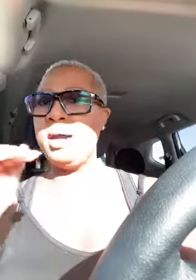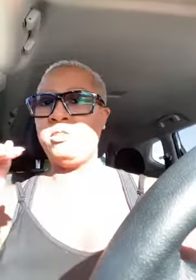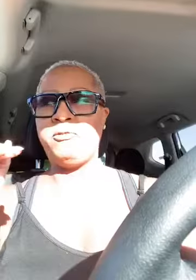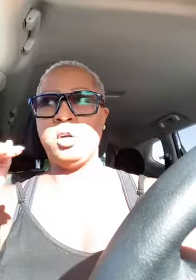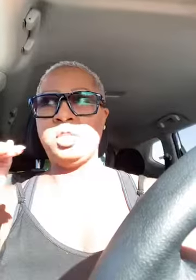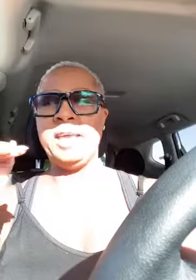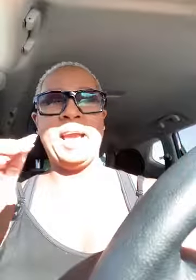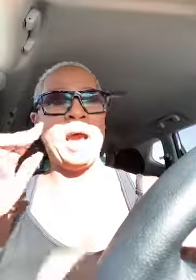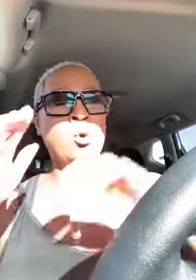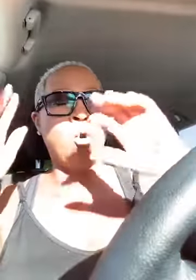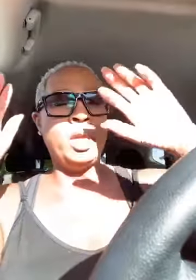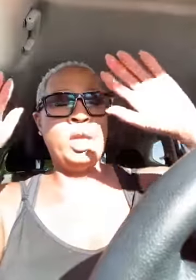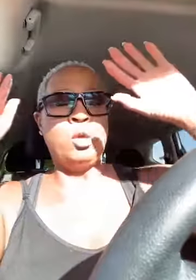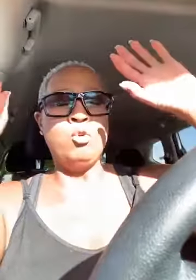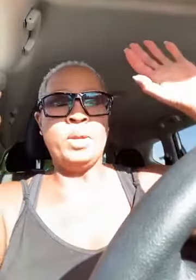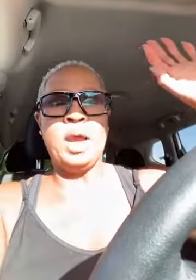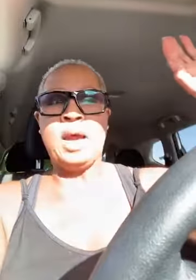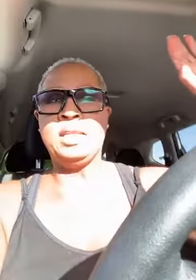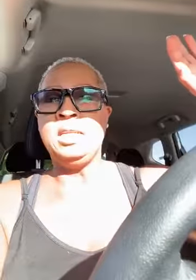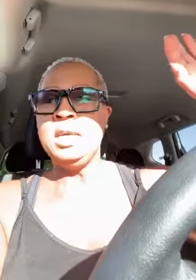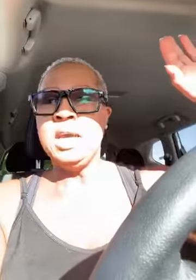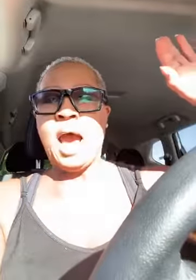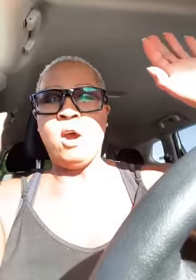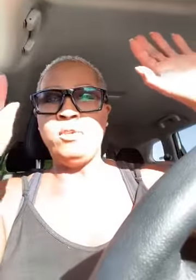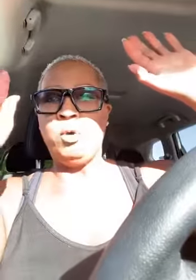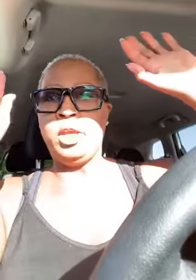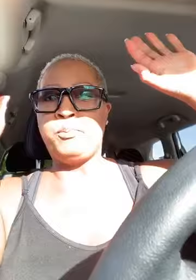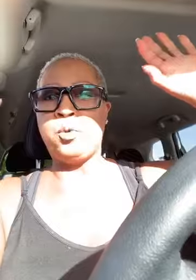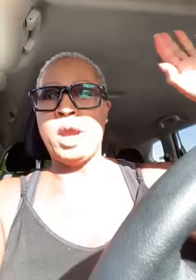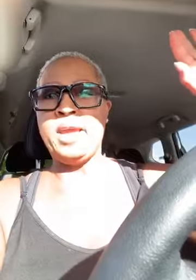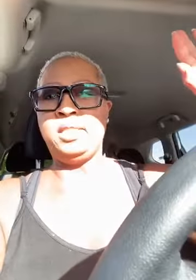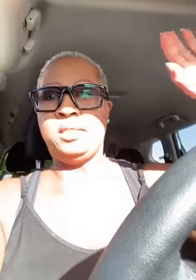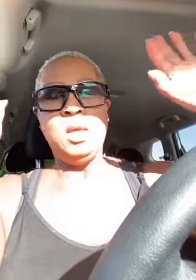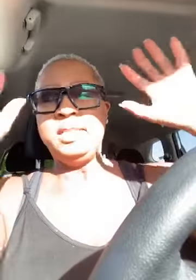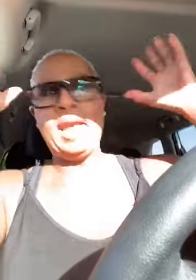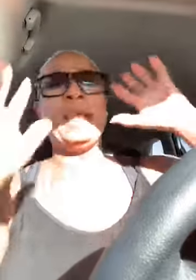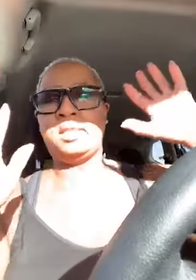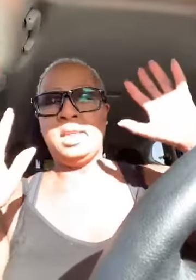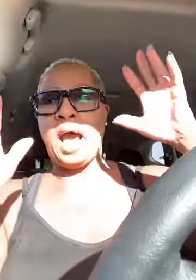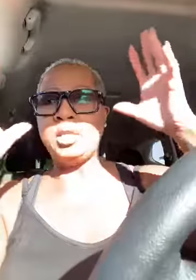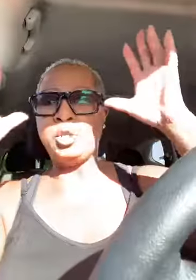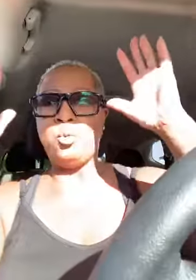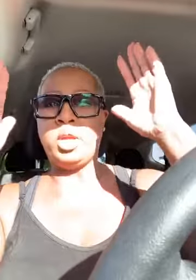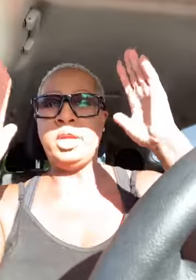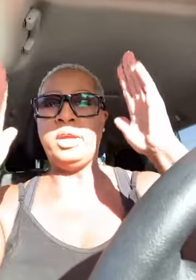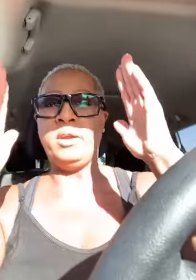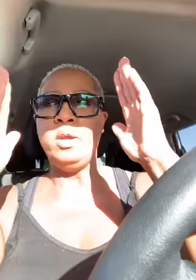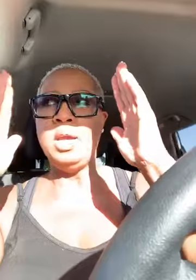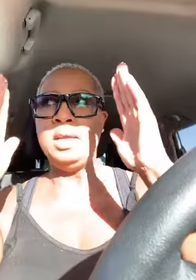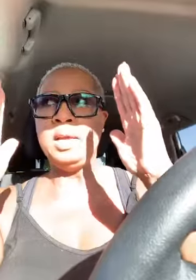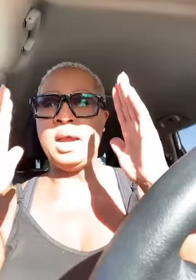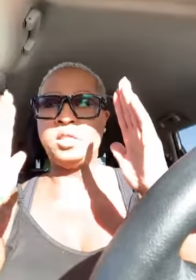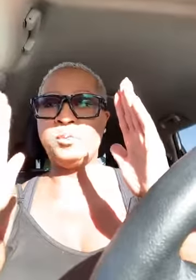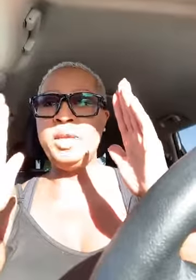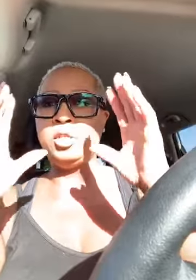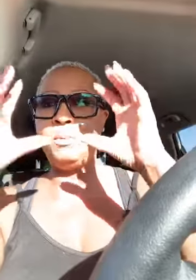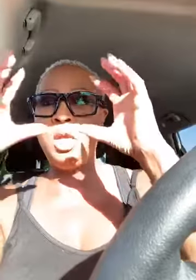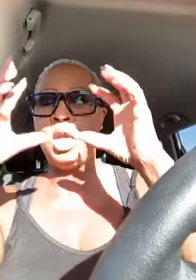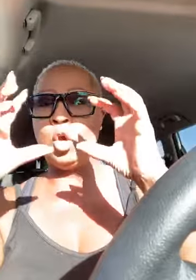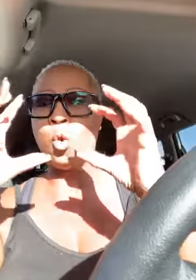my default setting i don't want to hear hooping and hollering i don't even want to hear praise dancing i just want to hear god speak to me in a